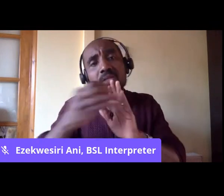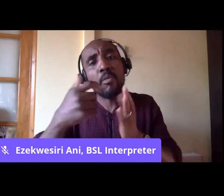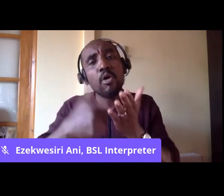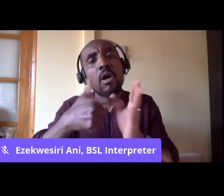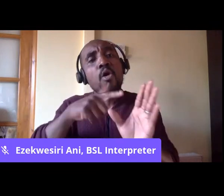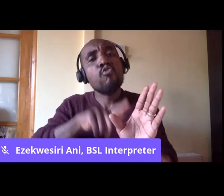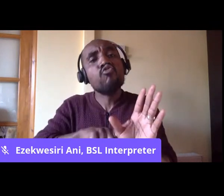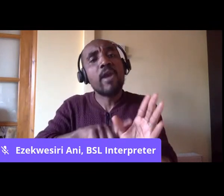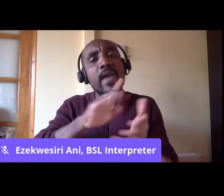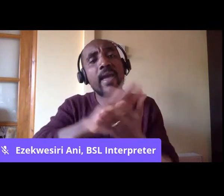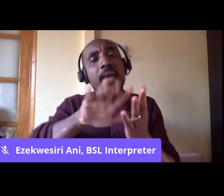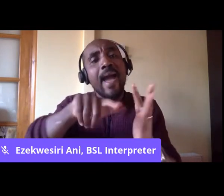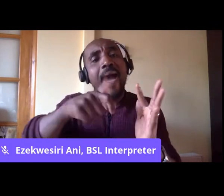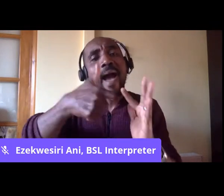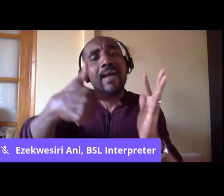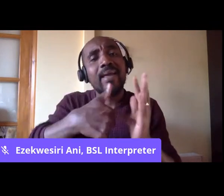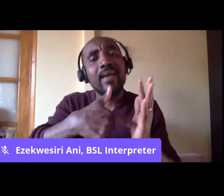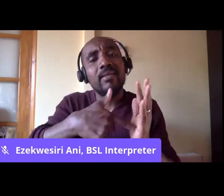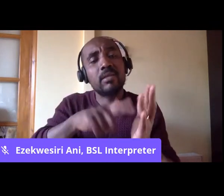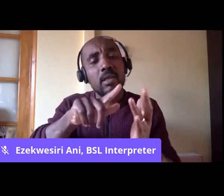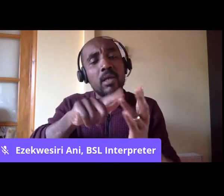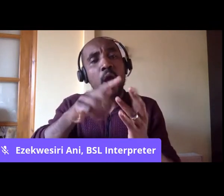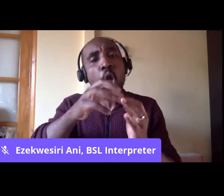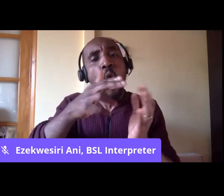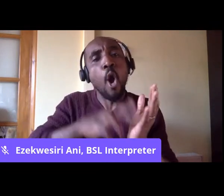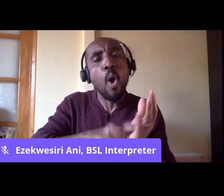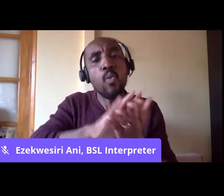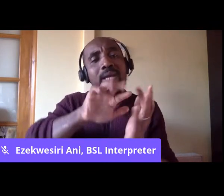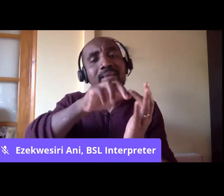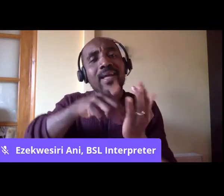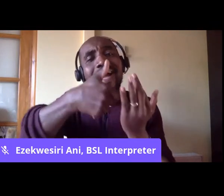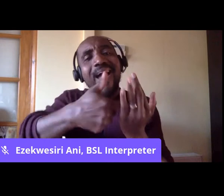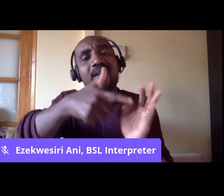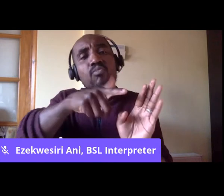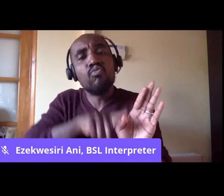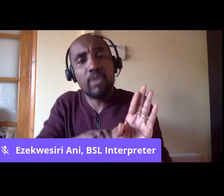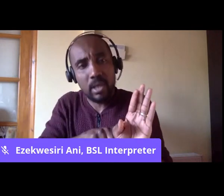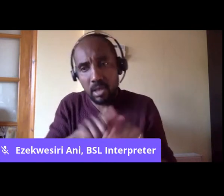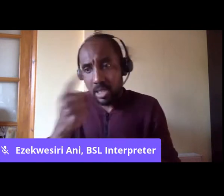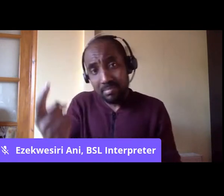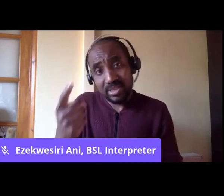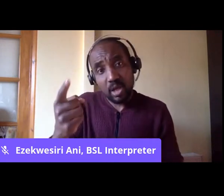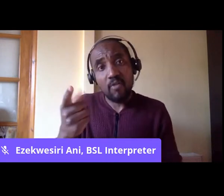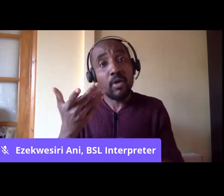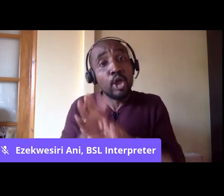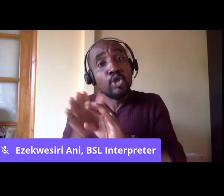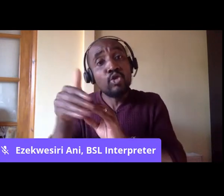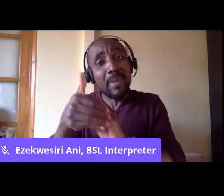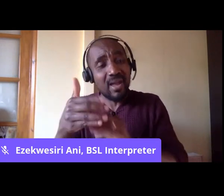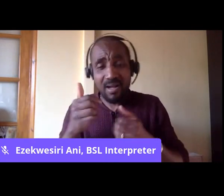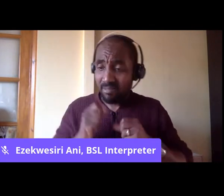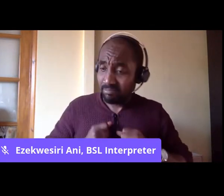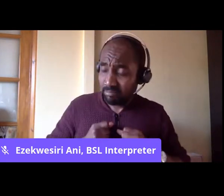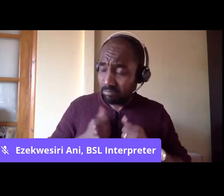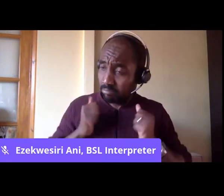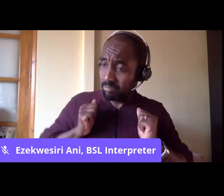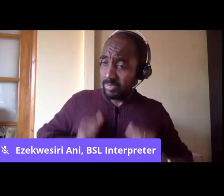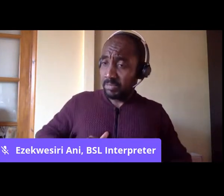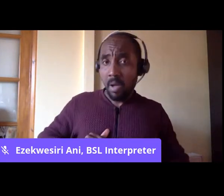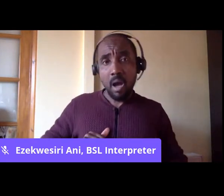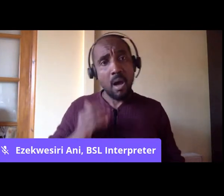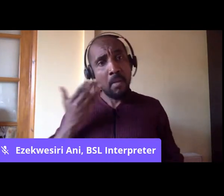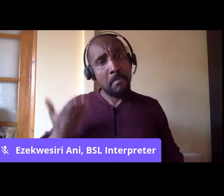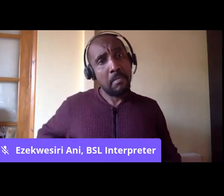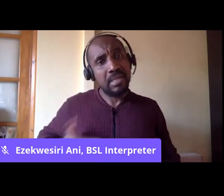Owen Henry, who had been an activist in Jamaica and a very smart businessman and racially and politically